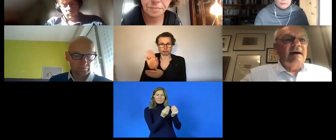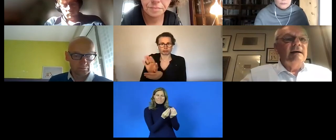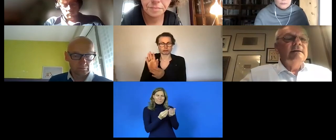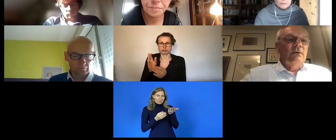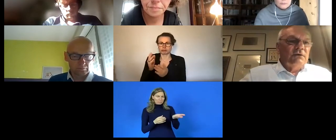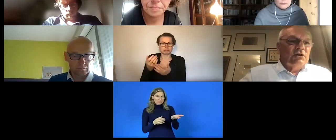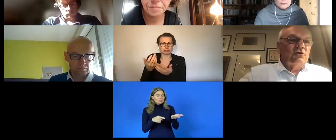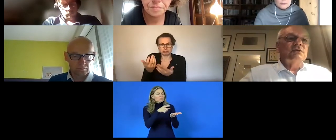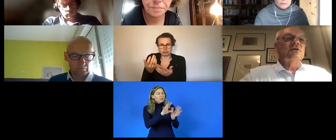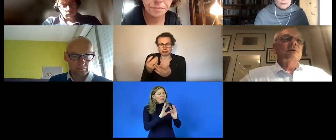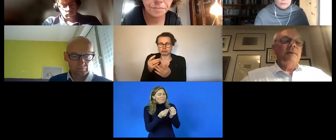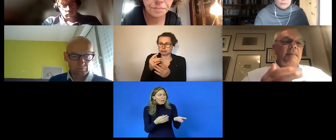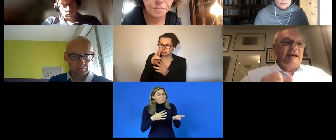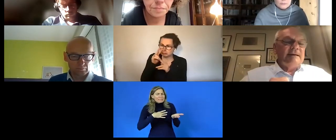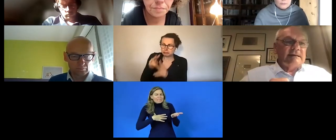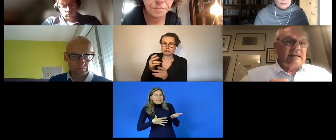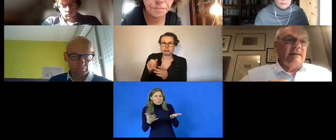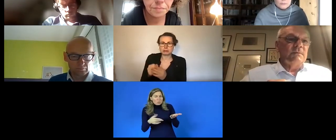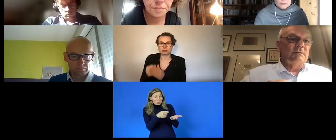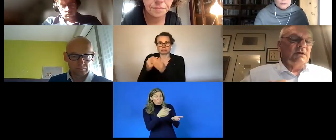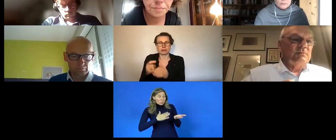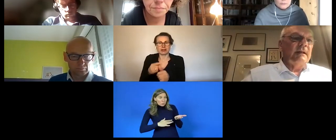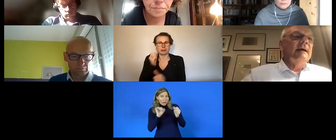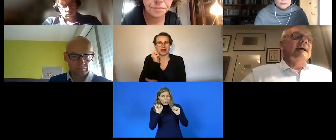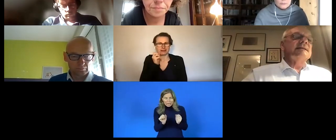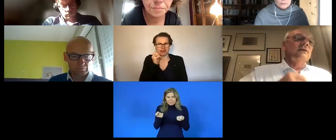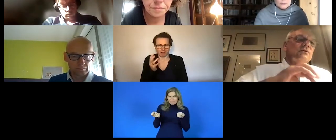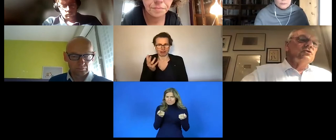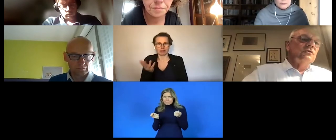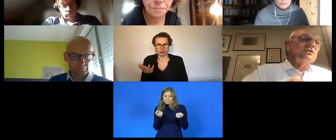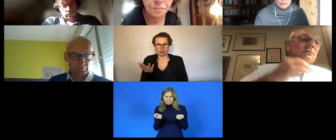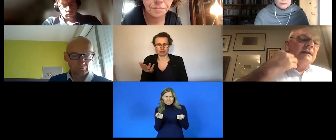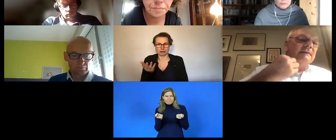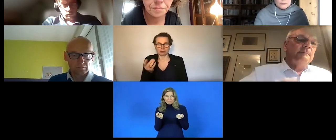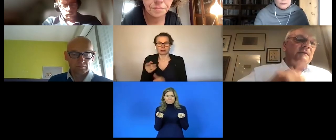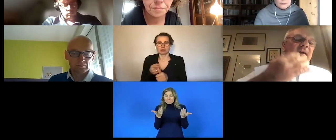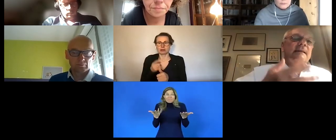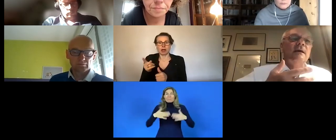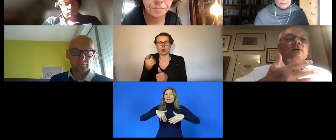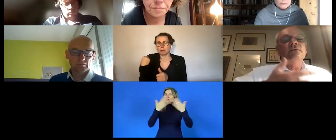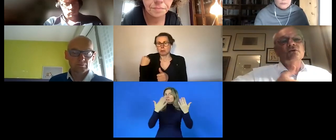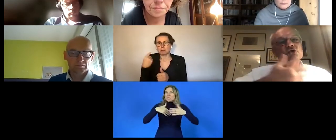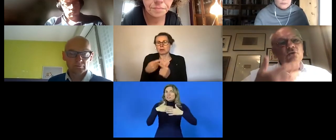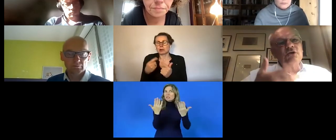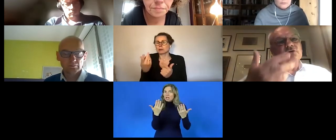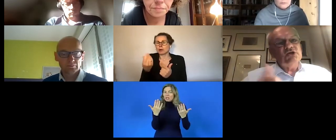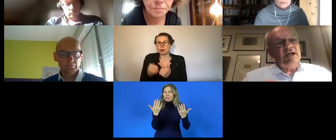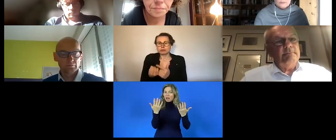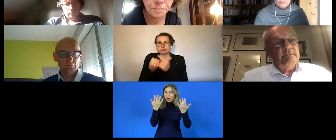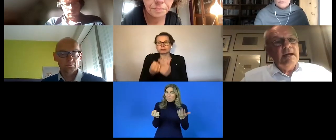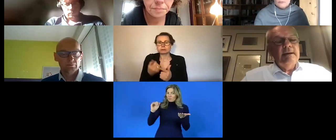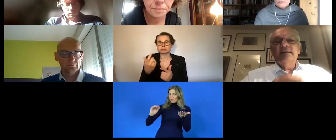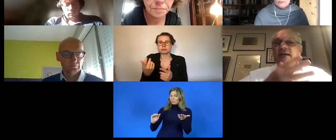needed in order to be able to manage their daily life like for